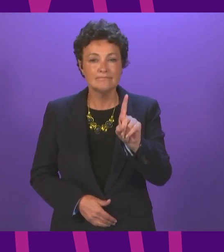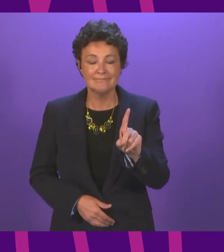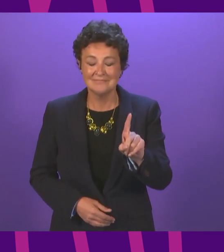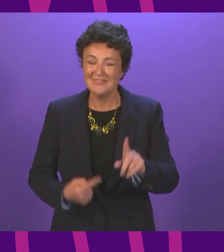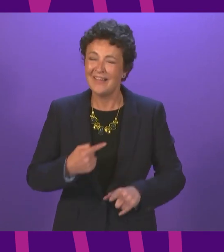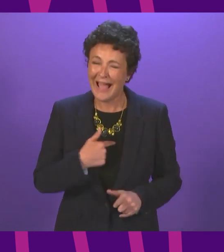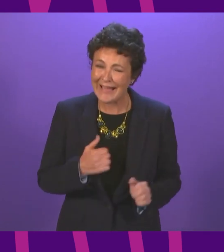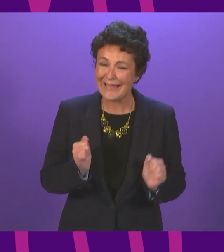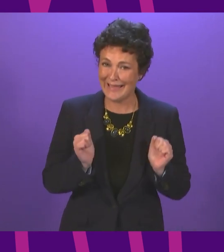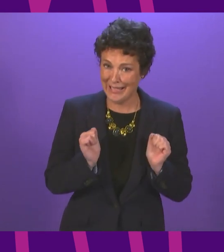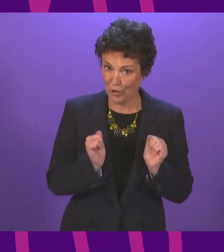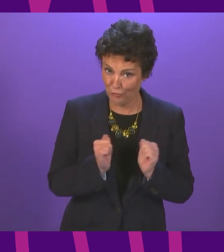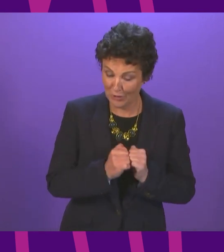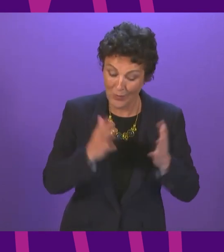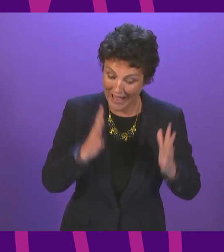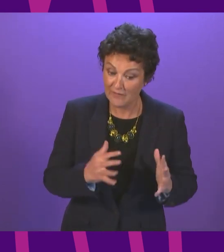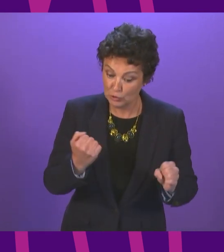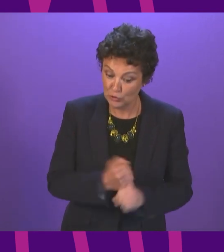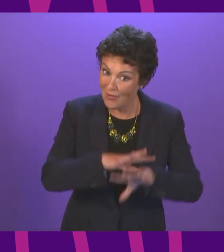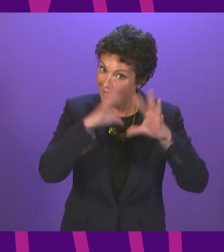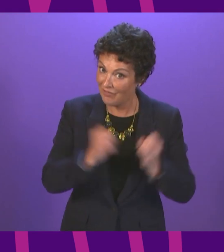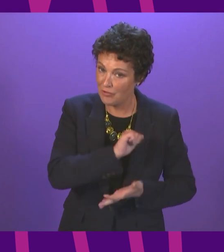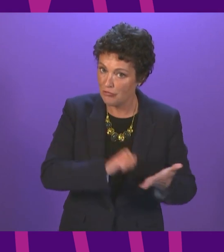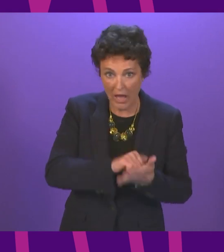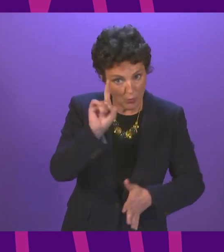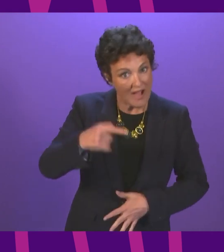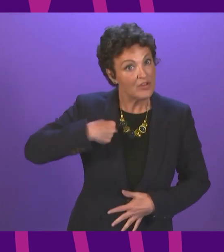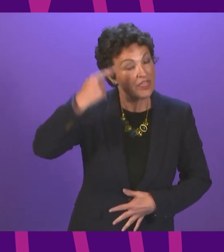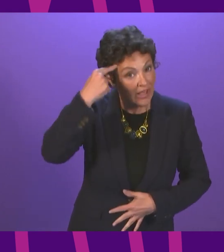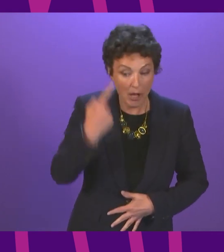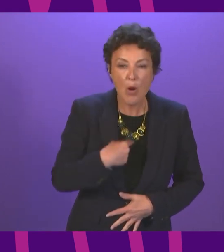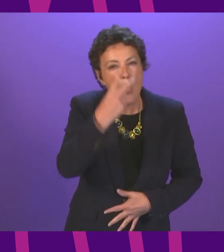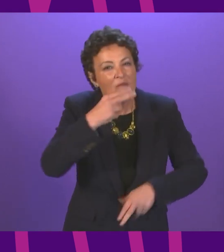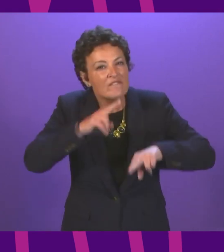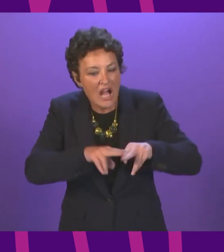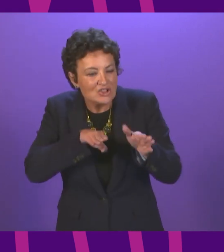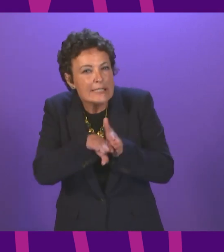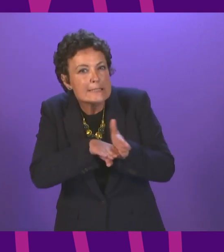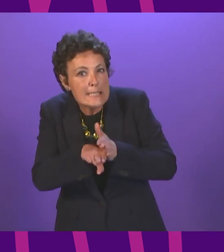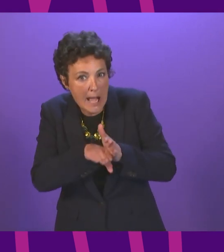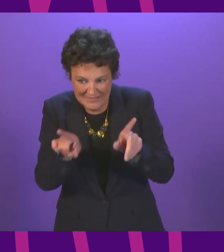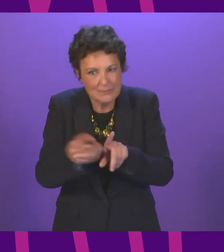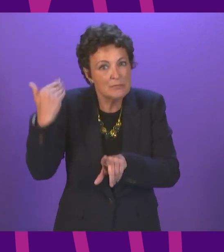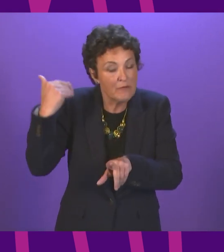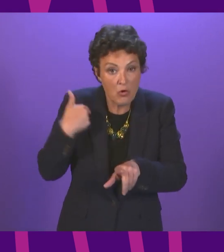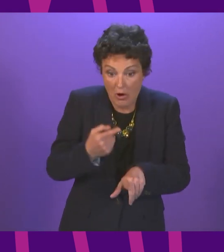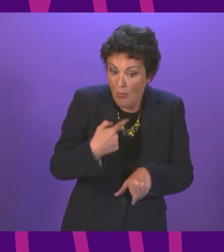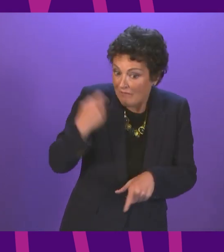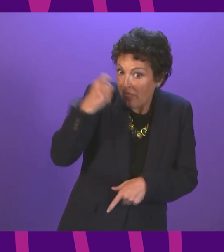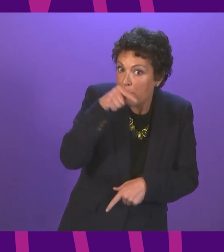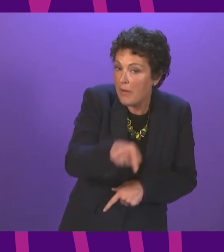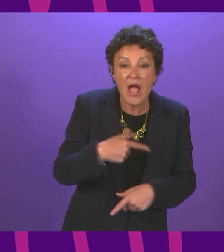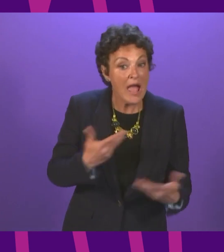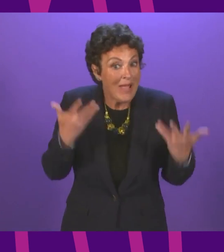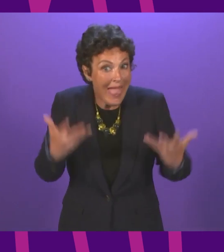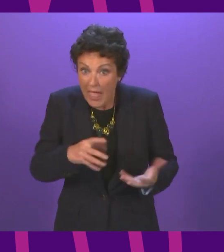right. traditional exams, absolutely, we have to consider their place in the future of qualifications very carefully. No decisions have been taken around that. And one of the reasons